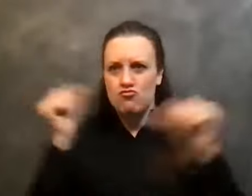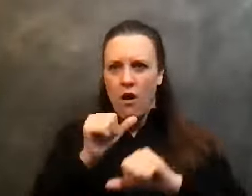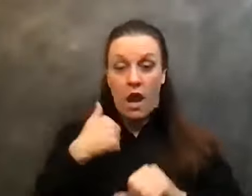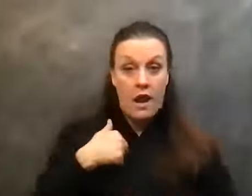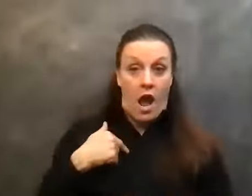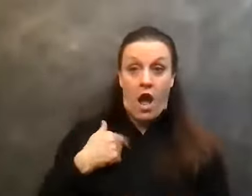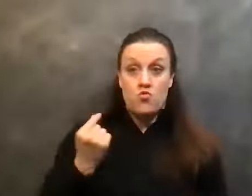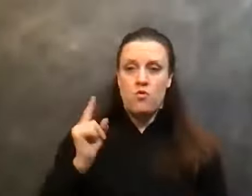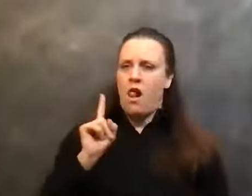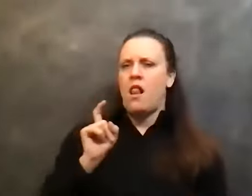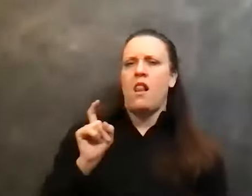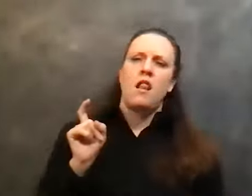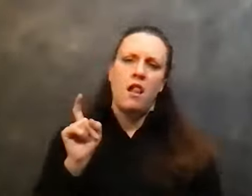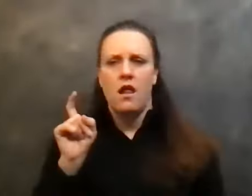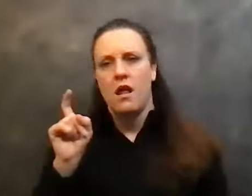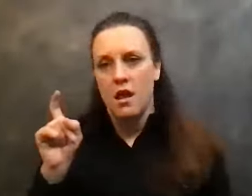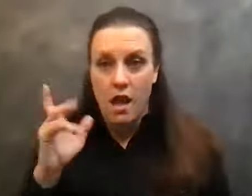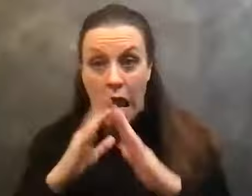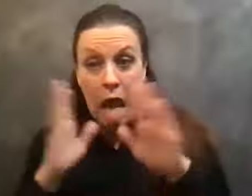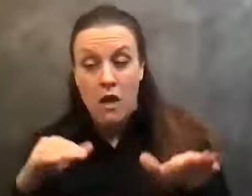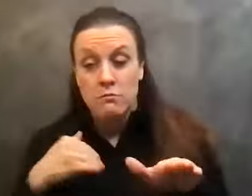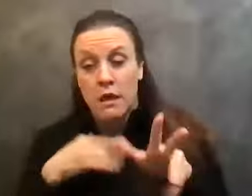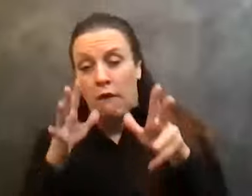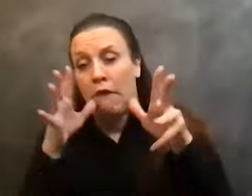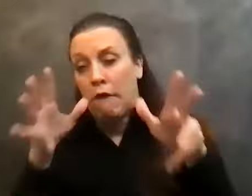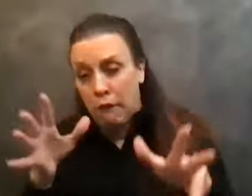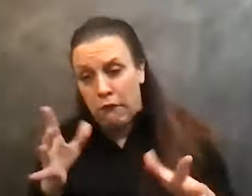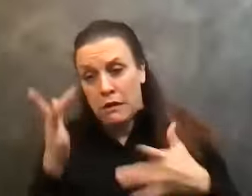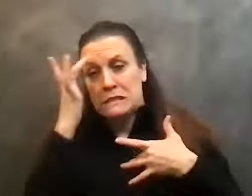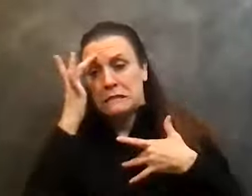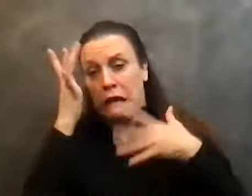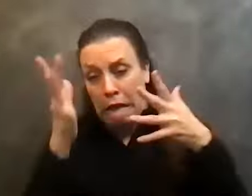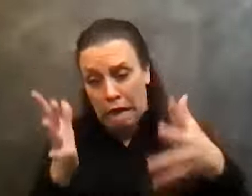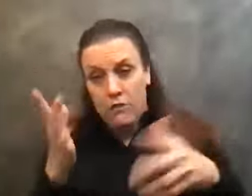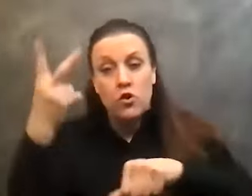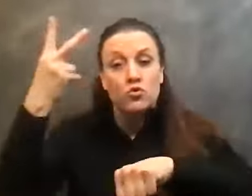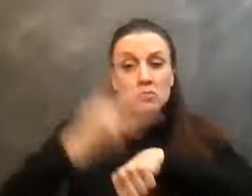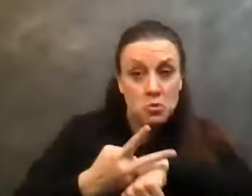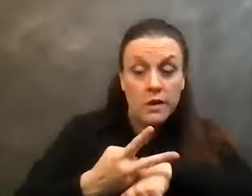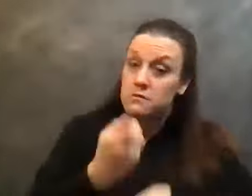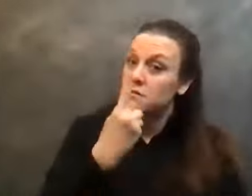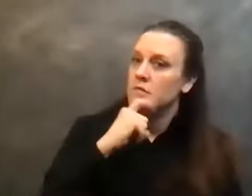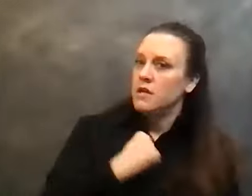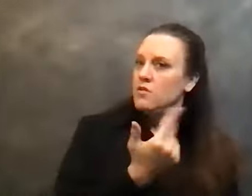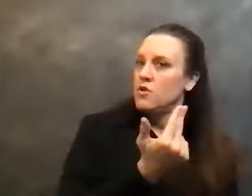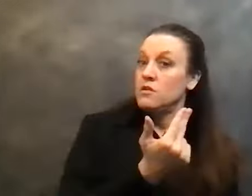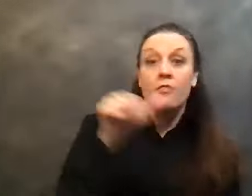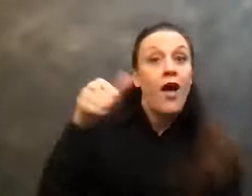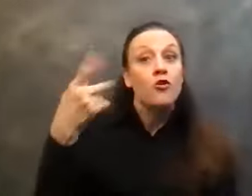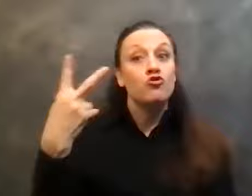And then I was violently ill for two days. Now that was my experience with alcohol. And the other two guys had half a glass